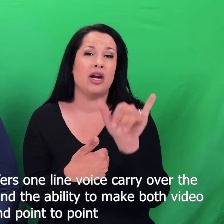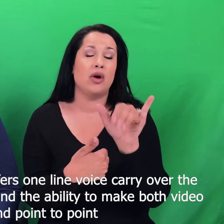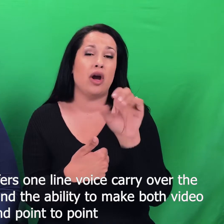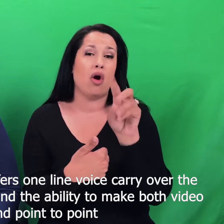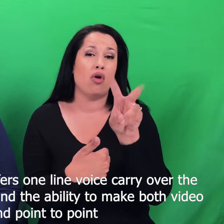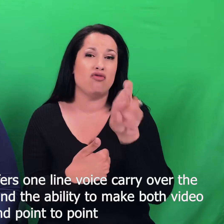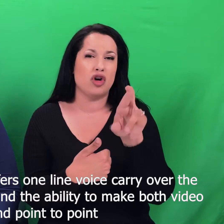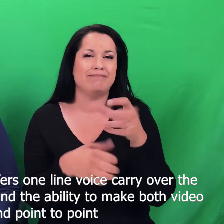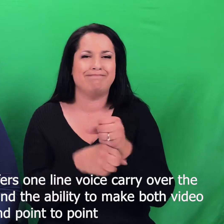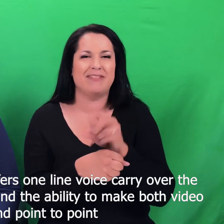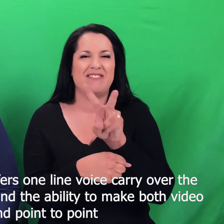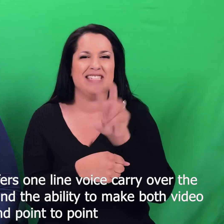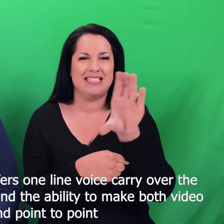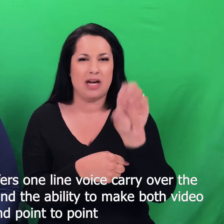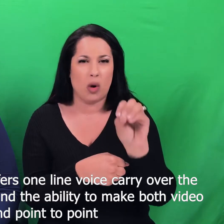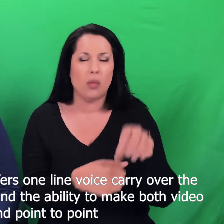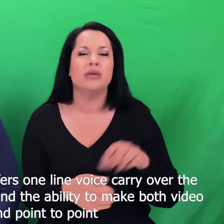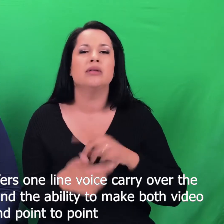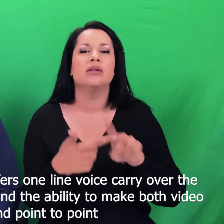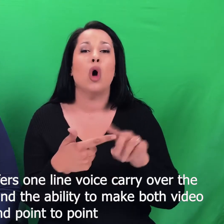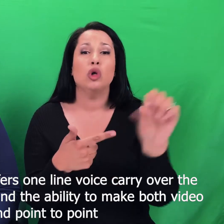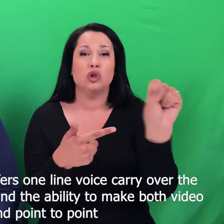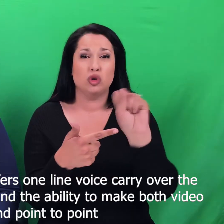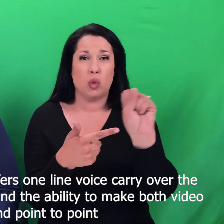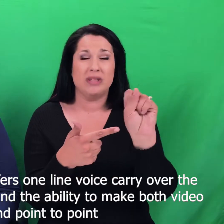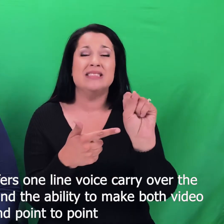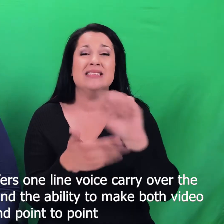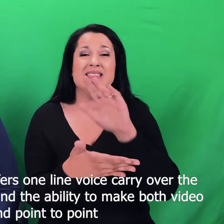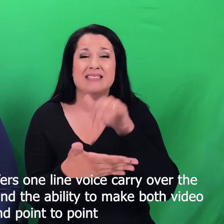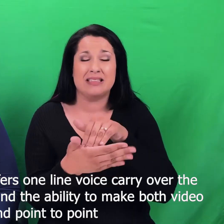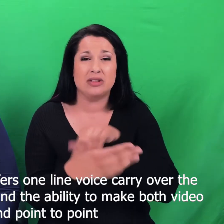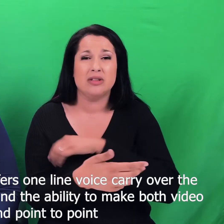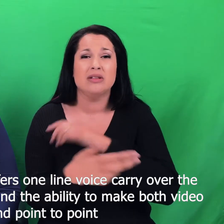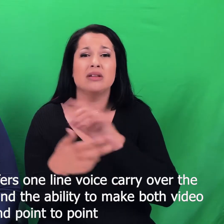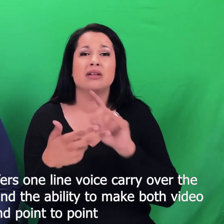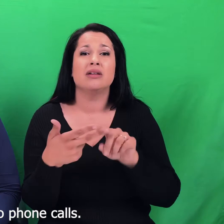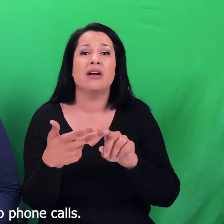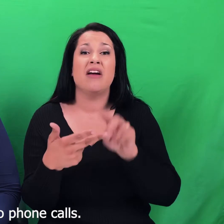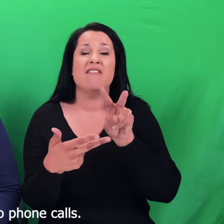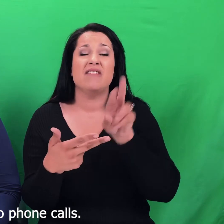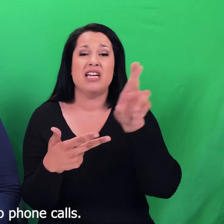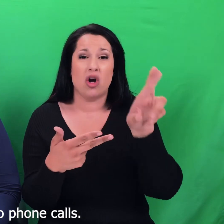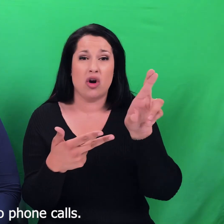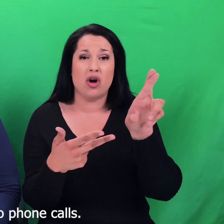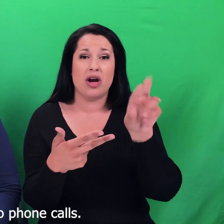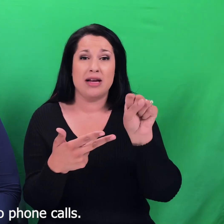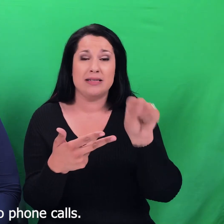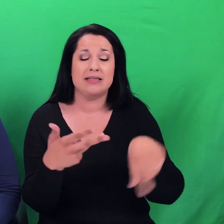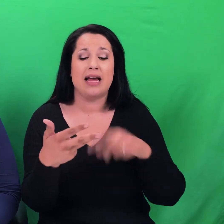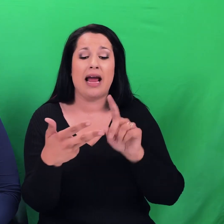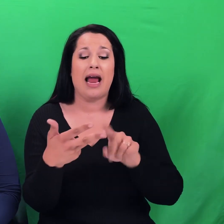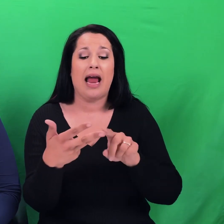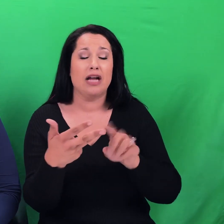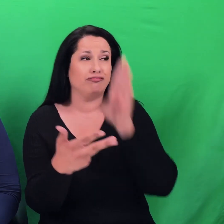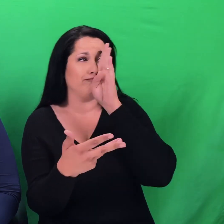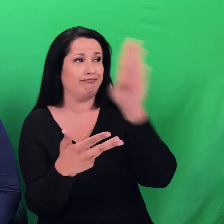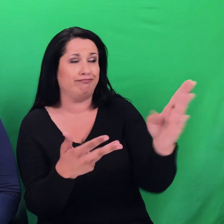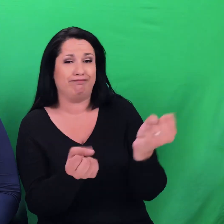and the ability to make both video relay and point-to-point video phone calls.